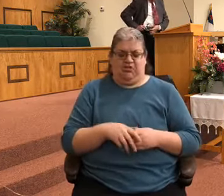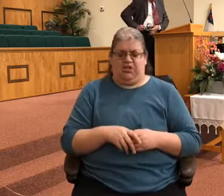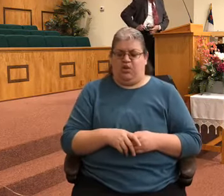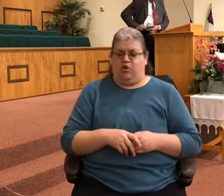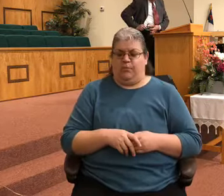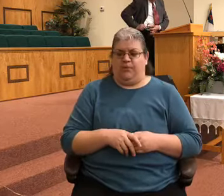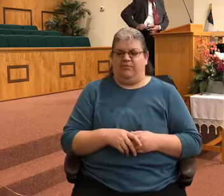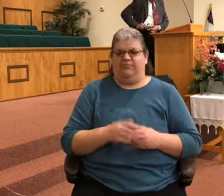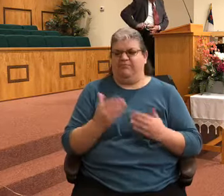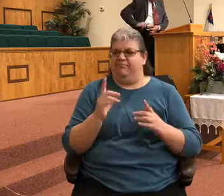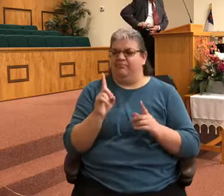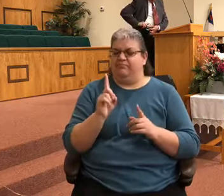on here.